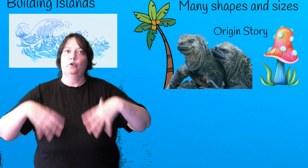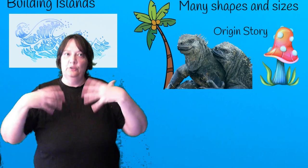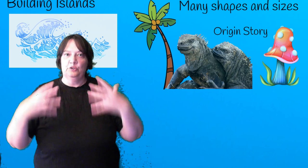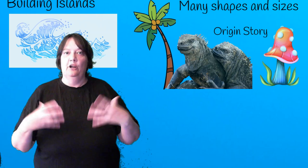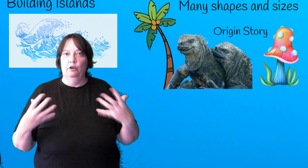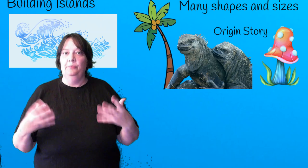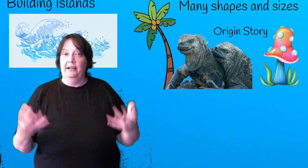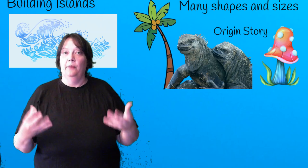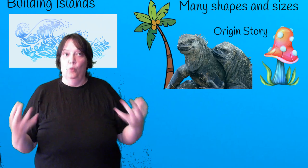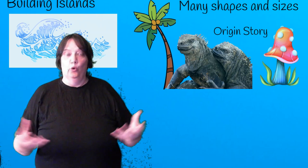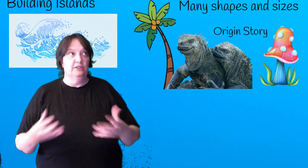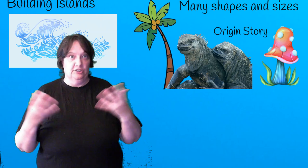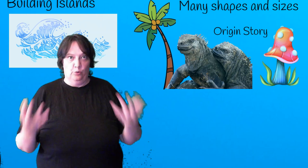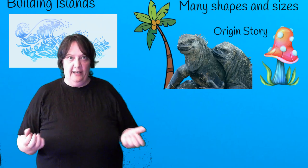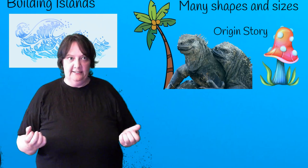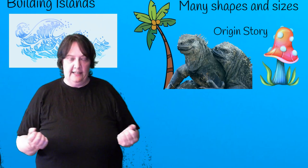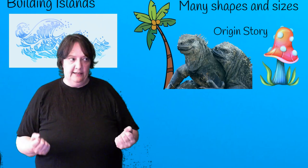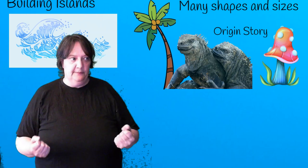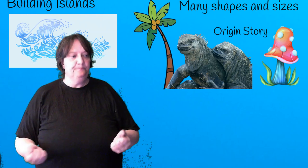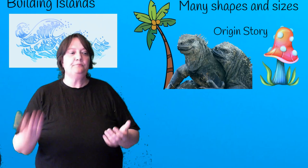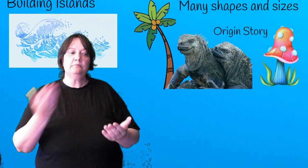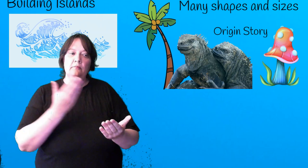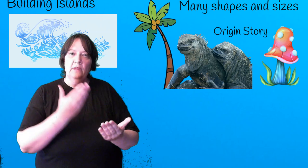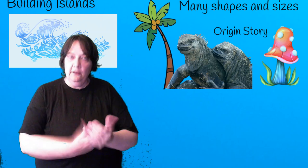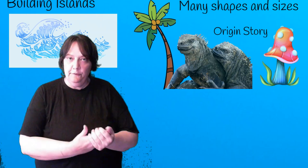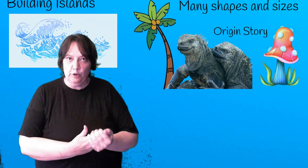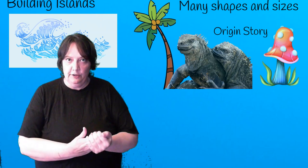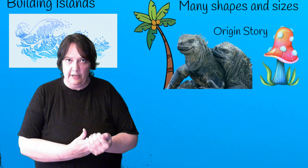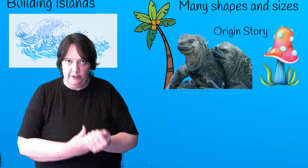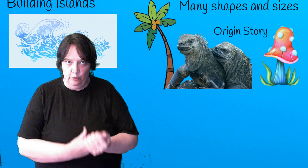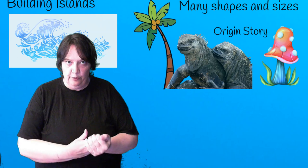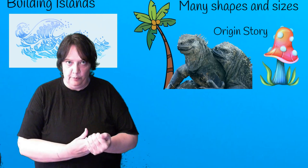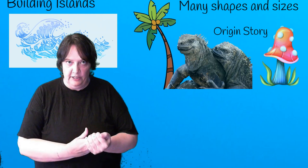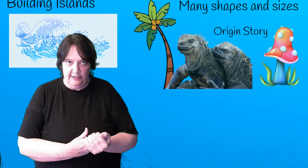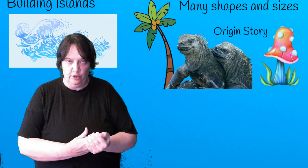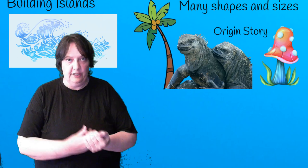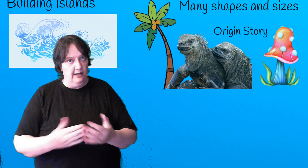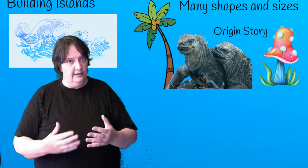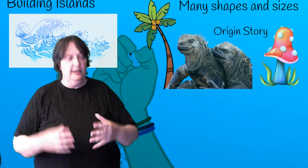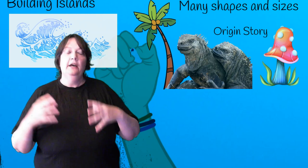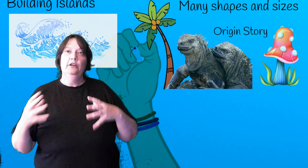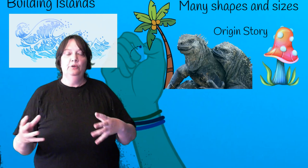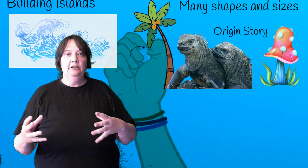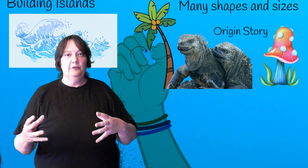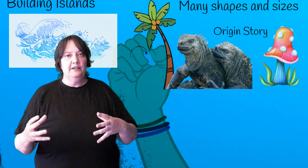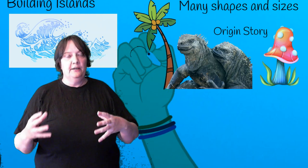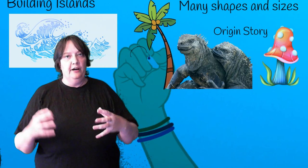it to slowly become more than just a wasteland. If you're going to have a human population on the island you need to think about